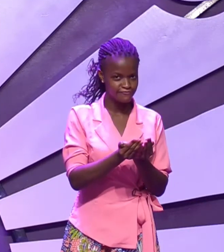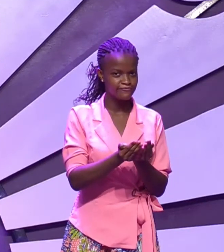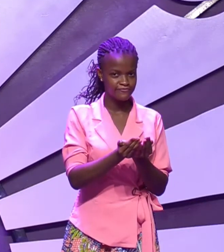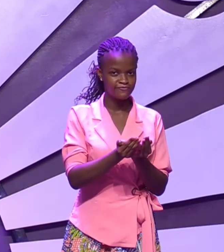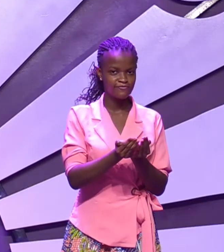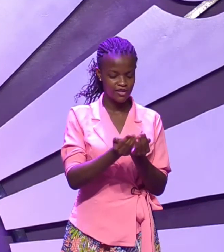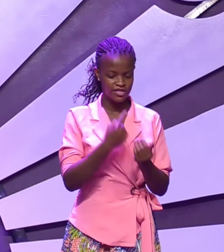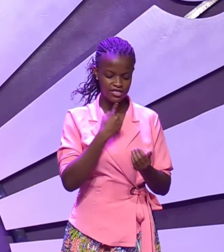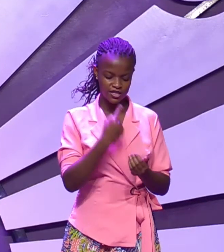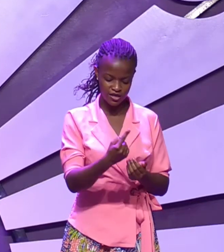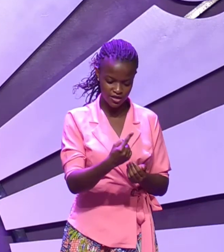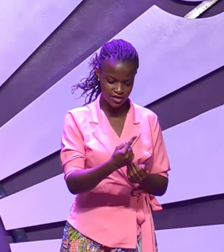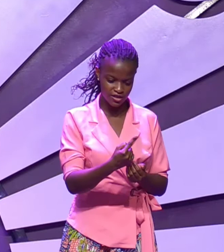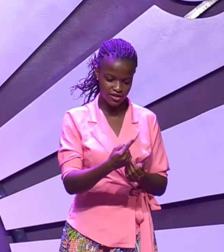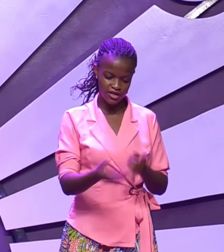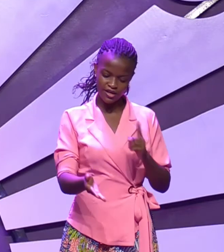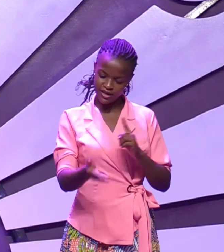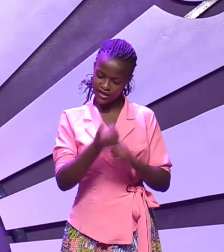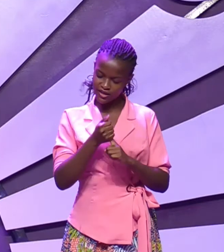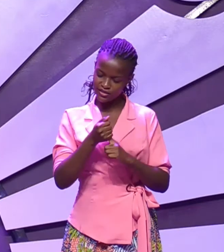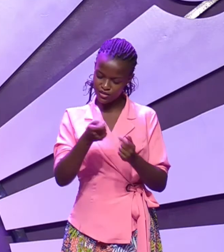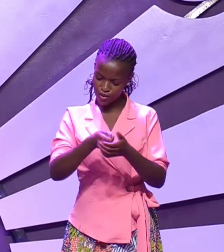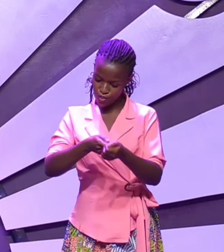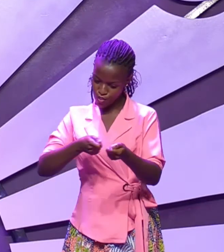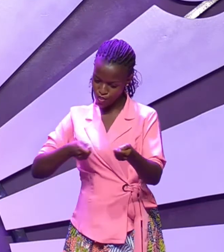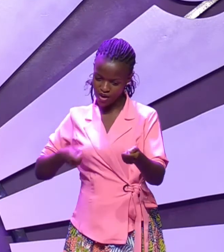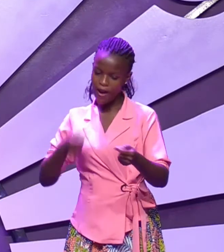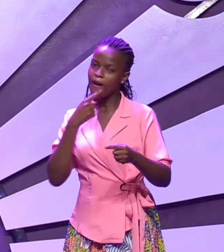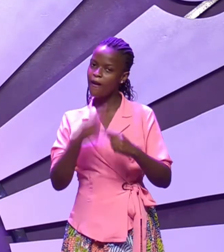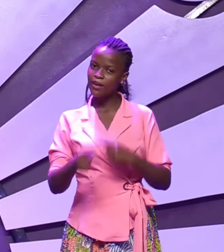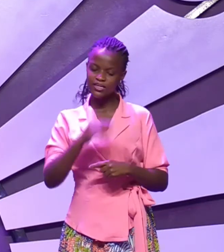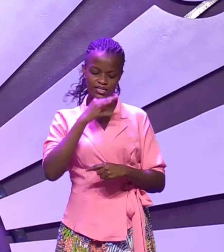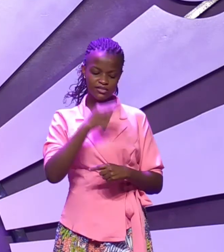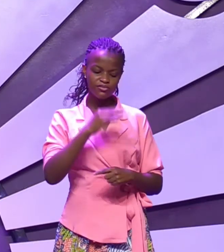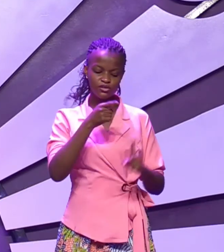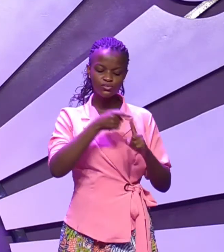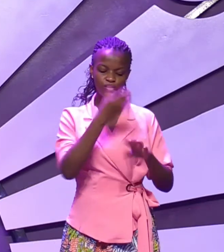told him pick up your road but speak to the rock.